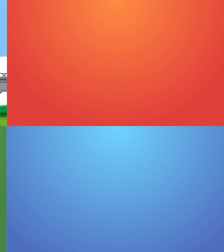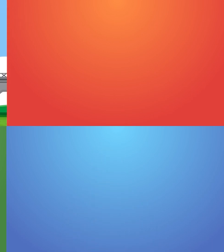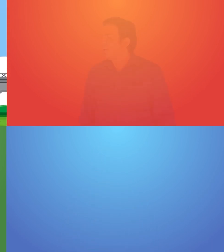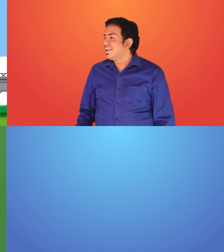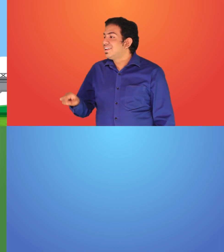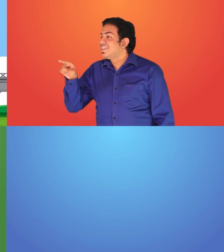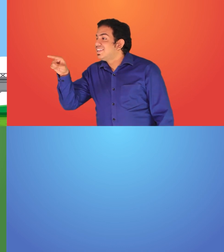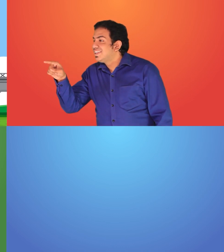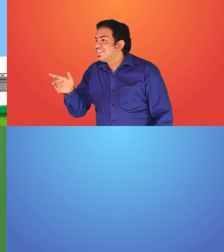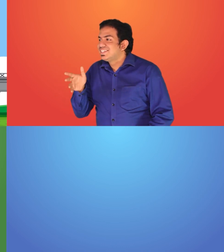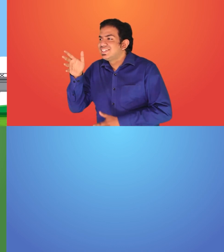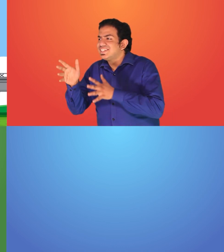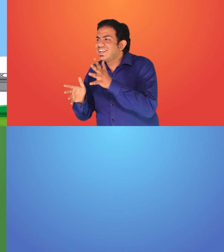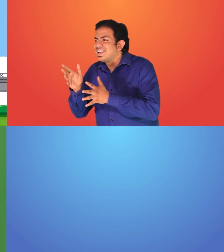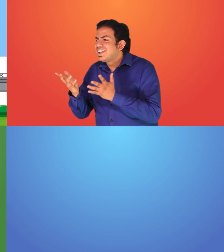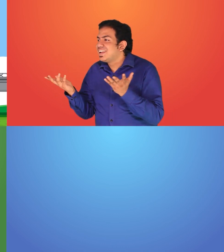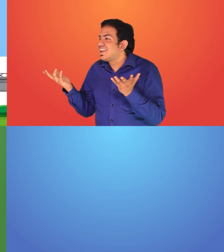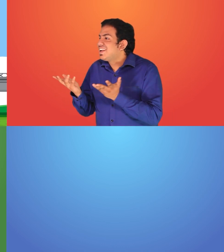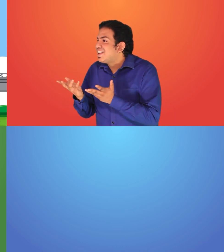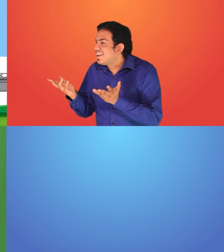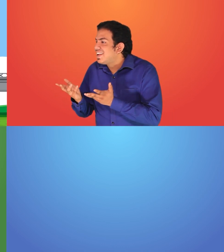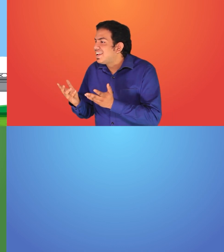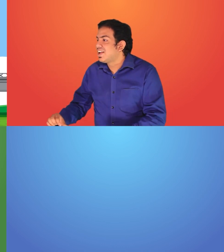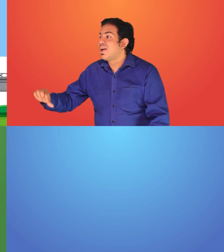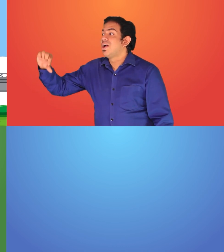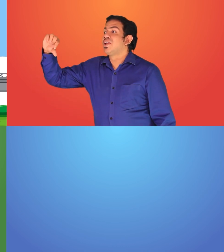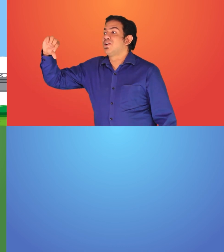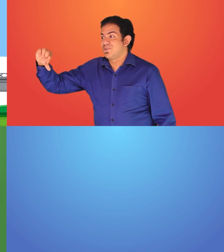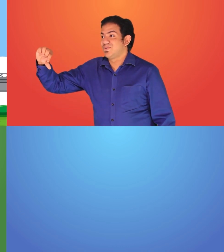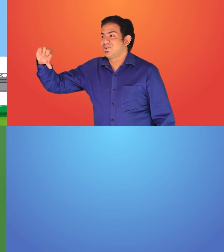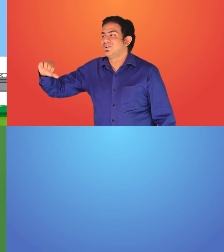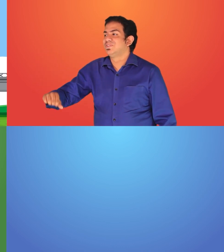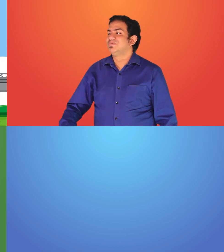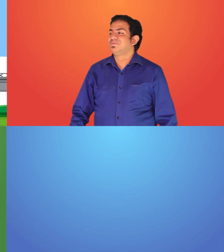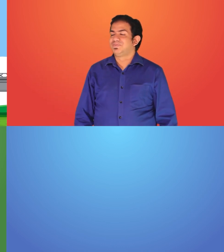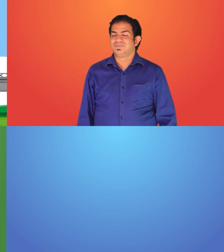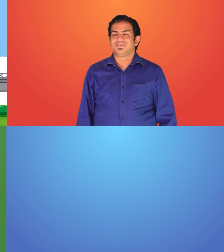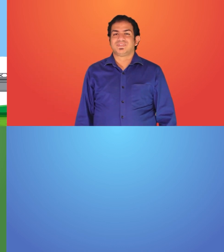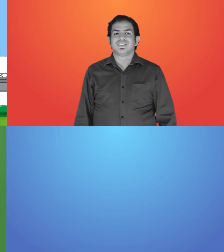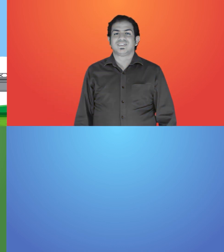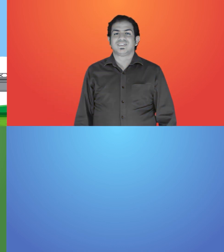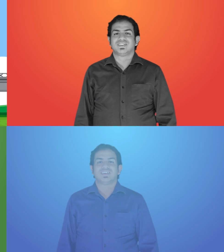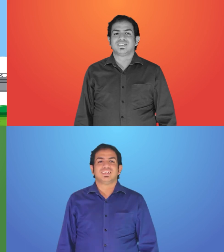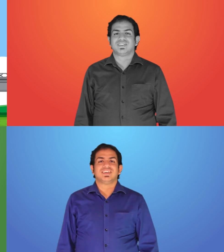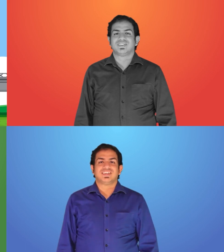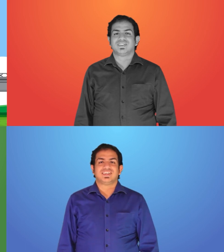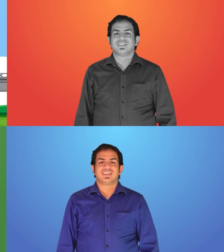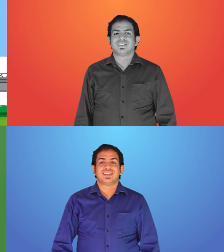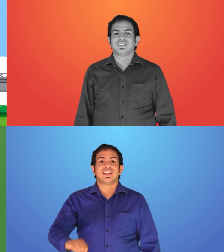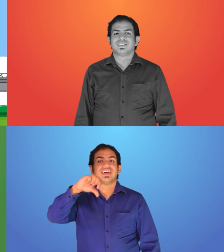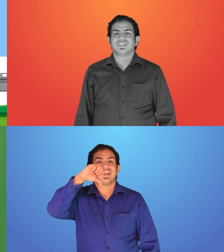How do we sign this? Nine. Nine